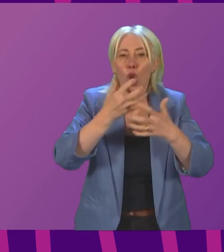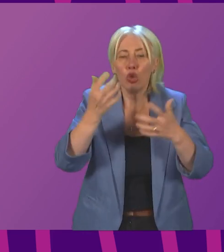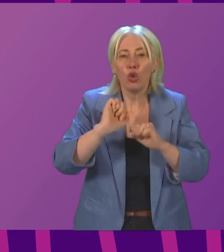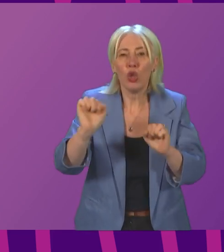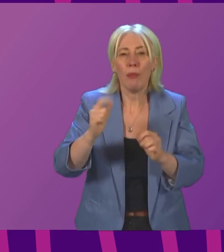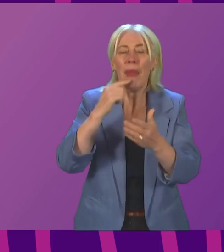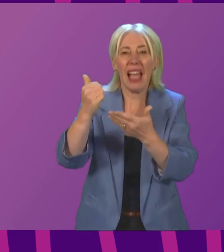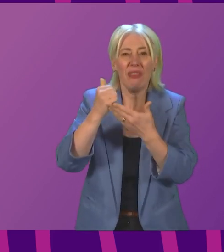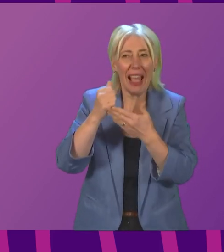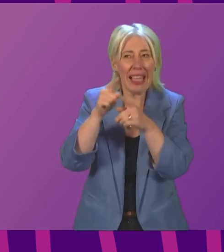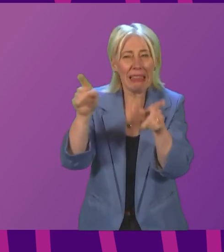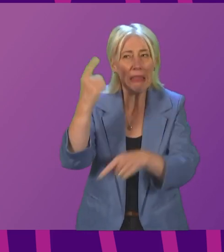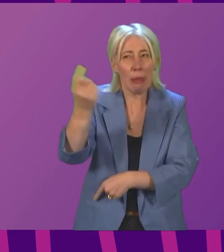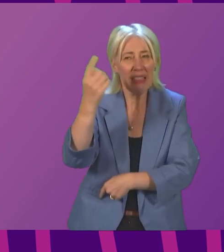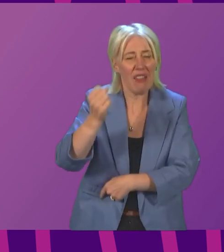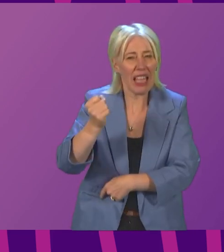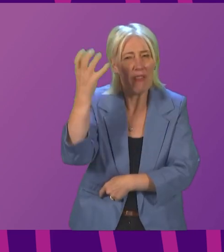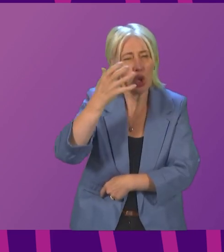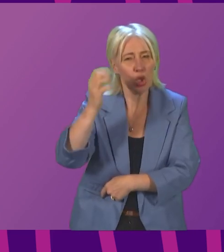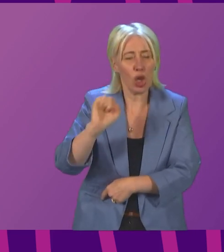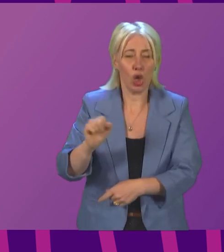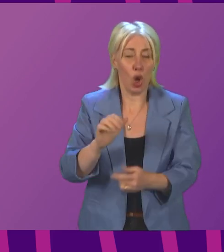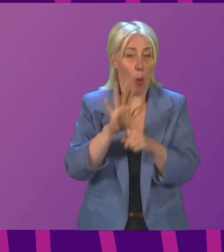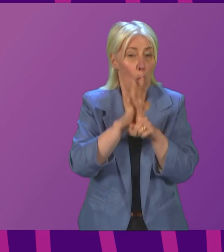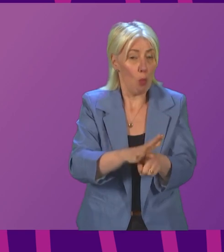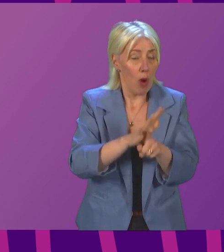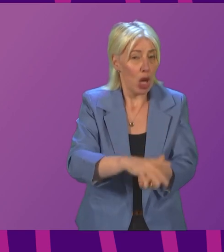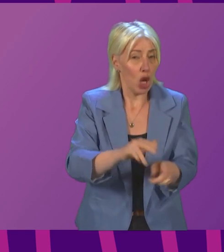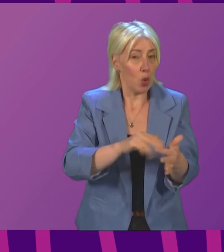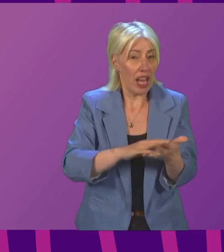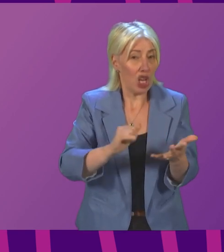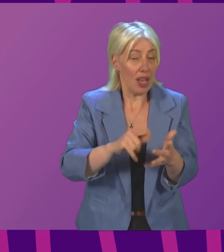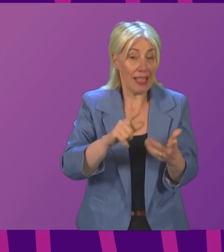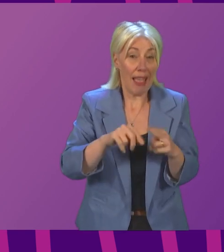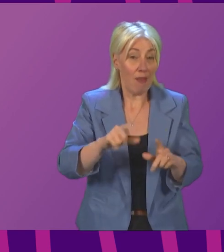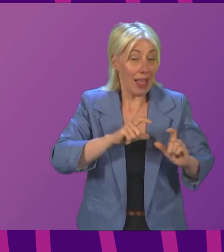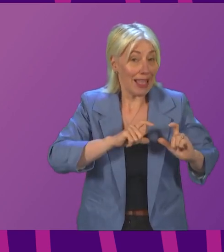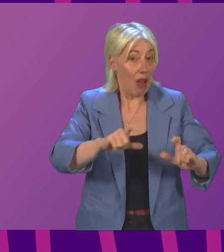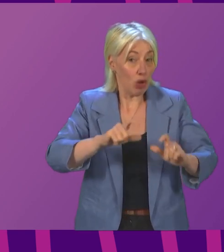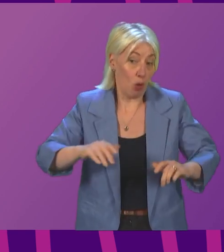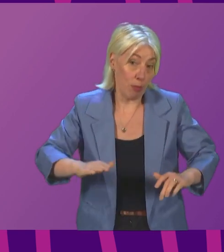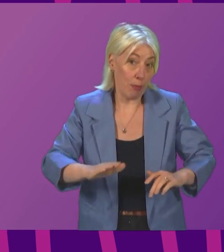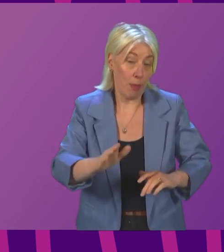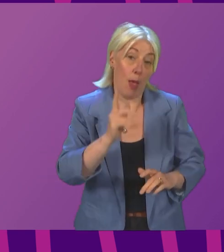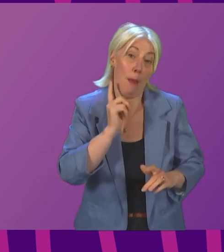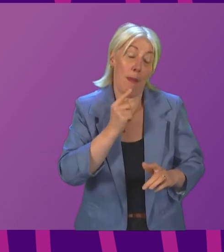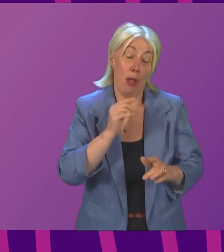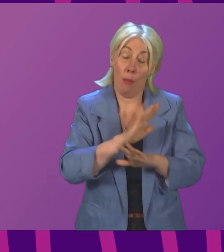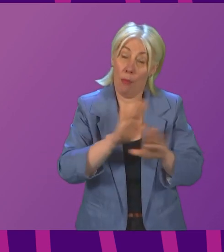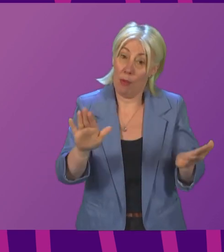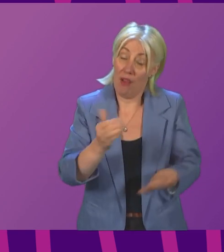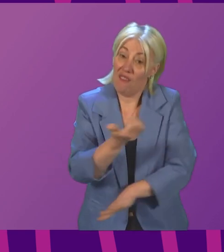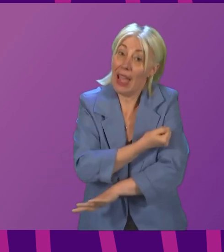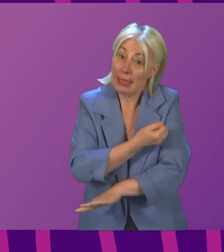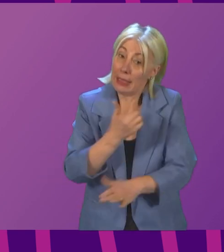advisors have on the pressures facing the NHS if this trend continues the way it is? First Minister.